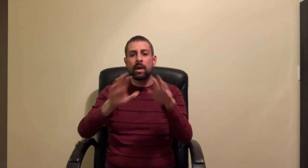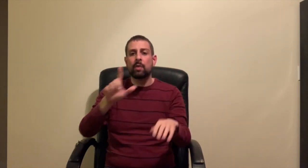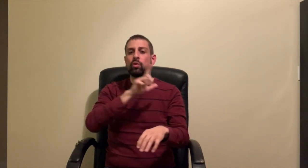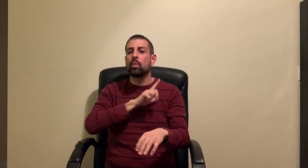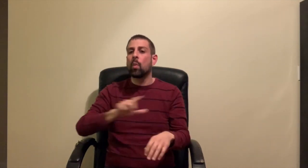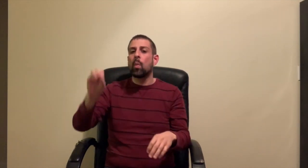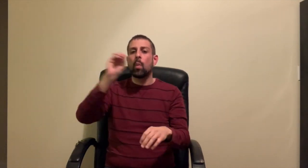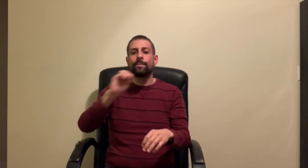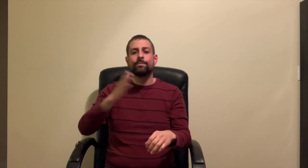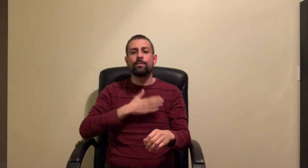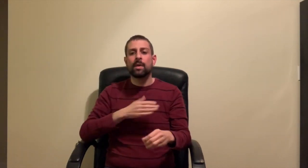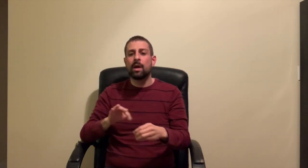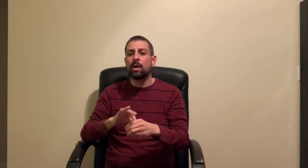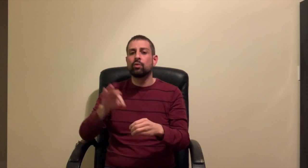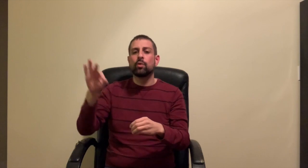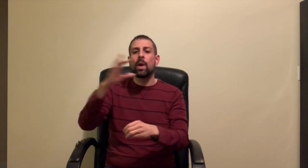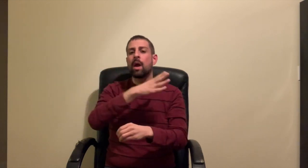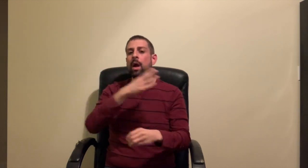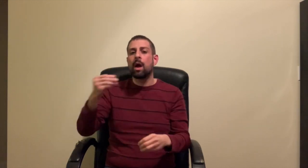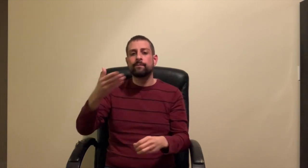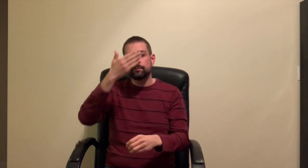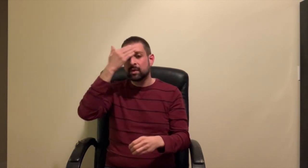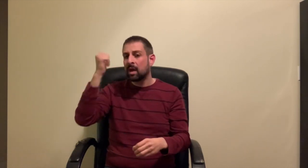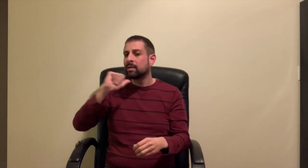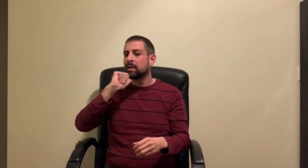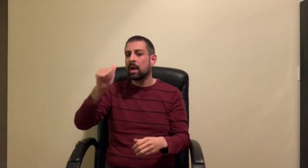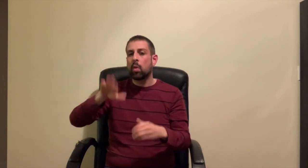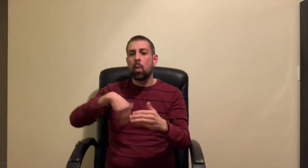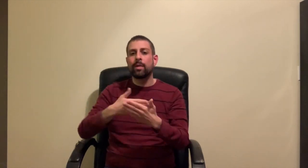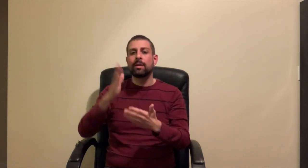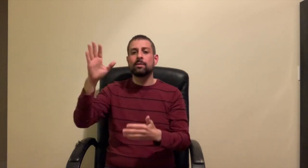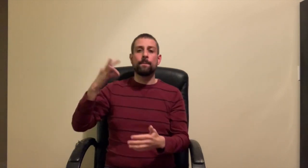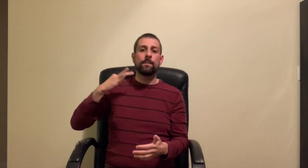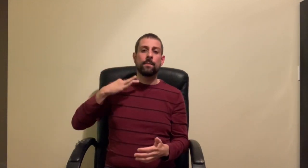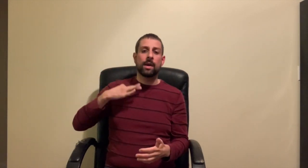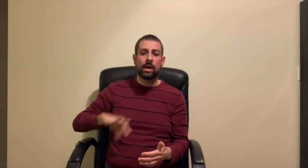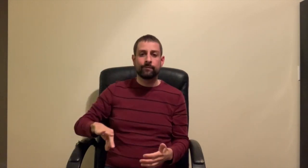Bless the Lord, O my soul, and forget not all His benefits.